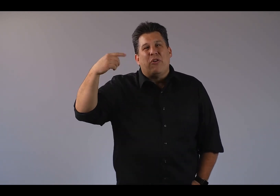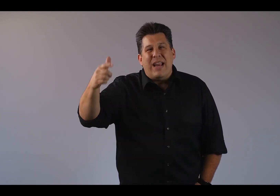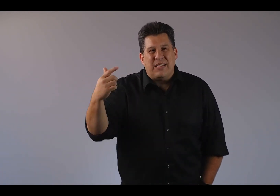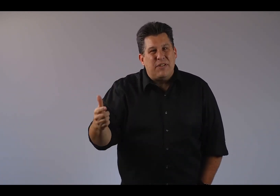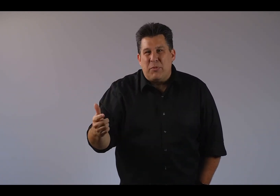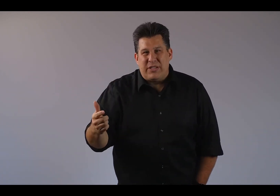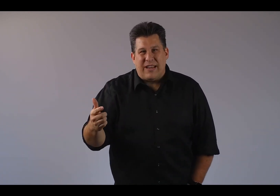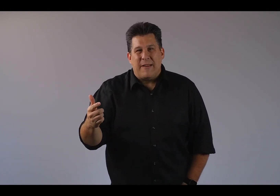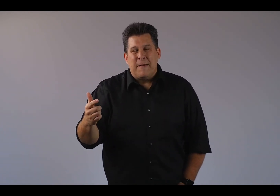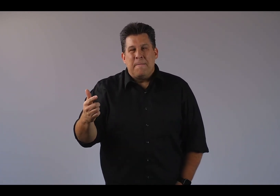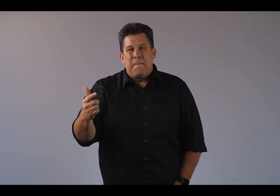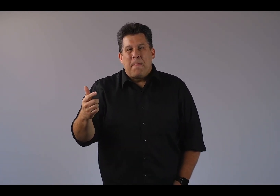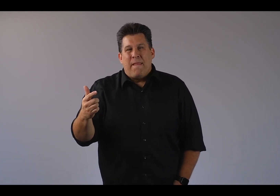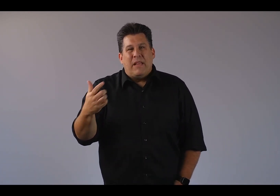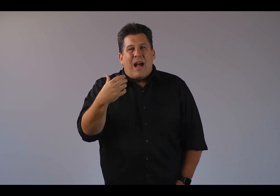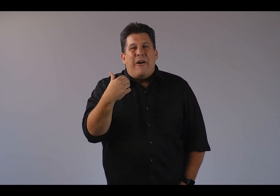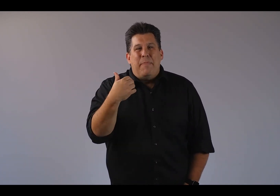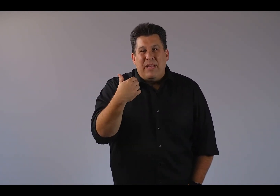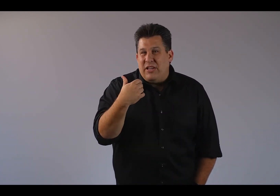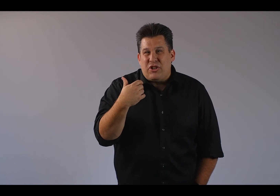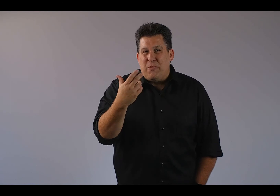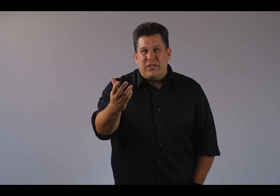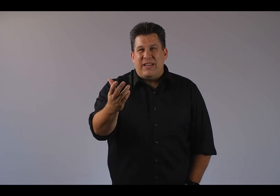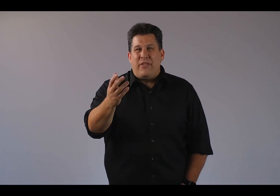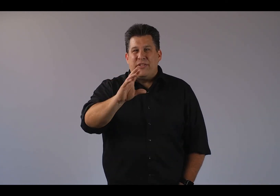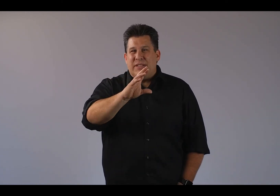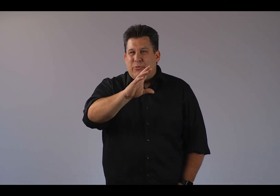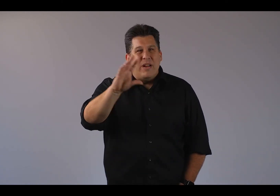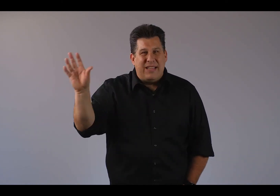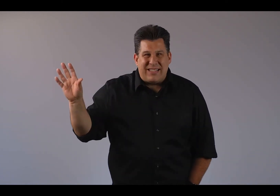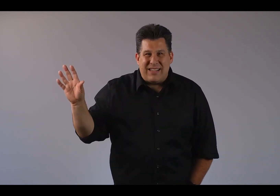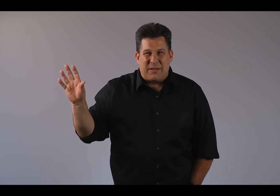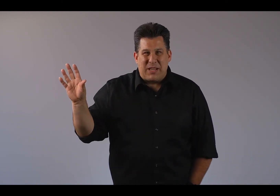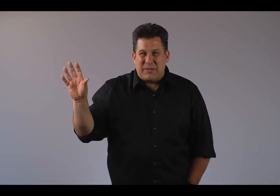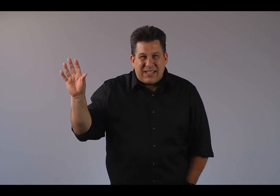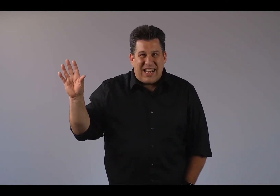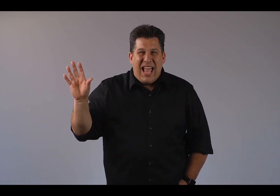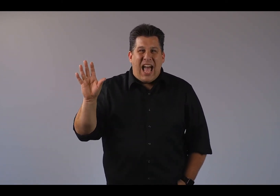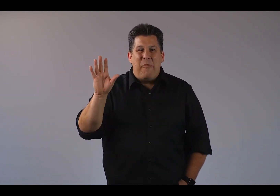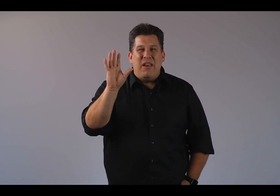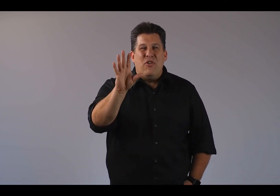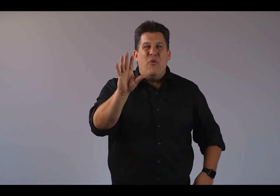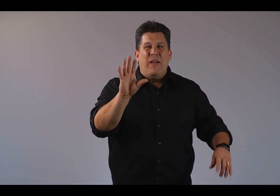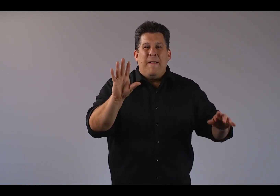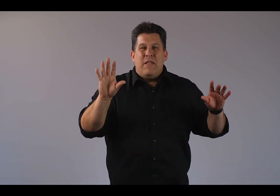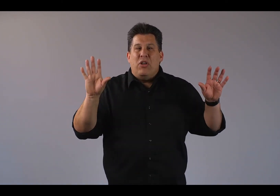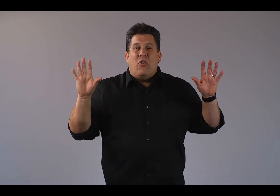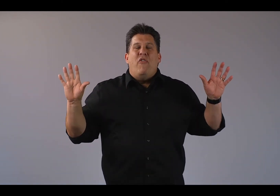greatness of his mercy. Like our ability to show mercy to others really stinks sometimes, doesn't it? How many of you who, you know, who have